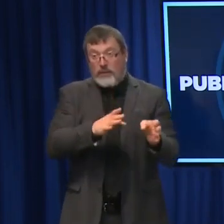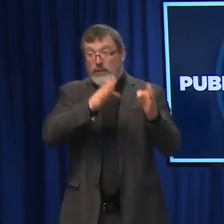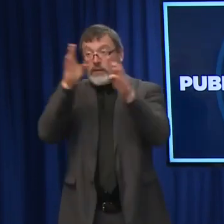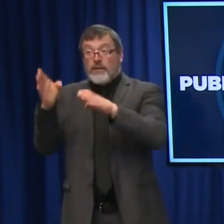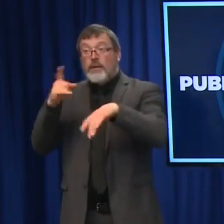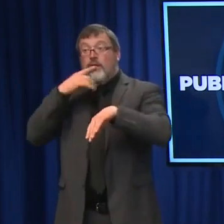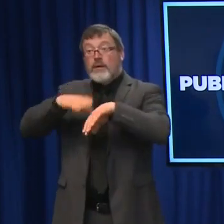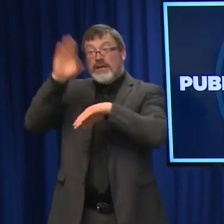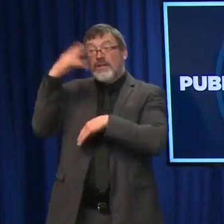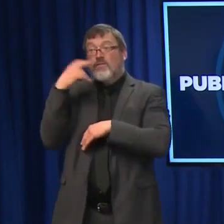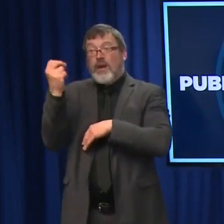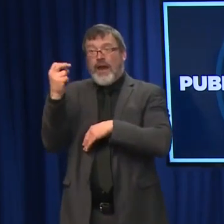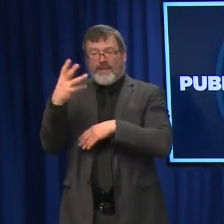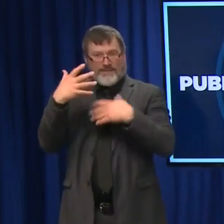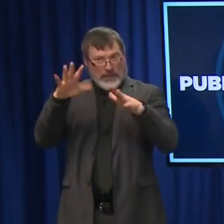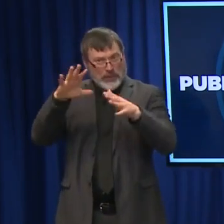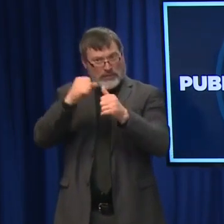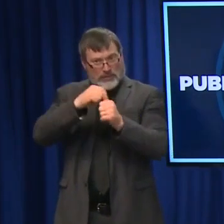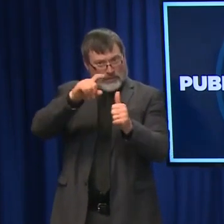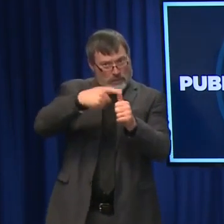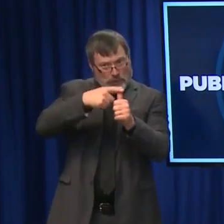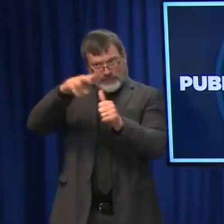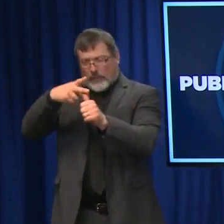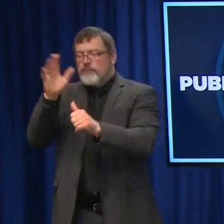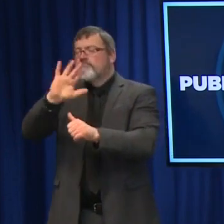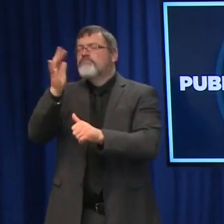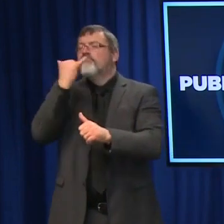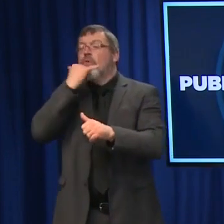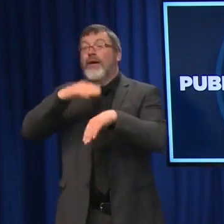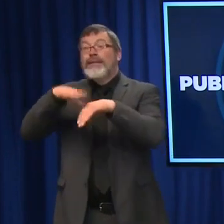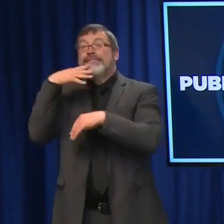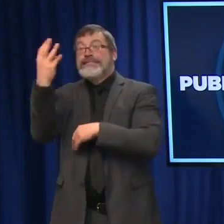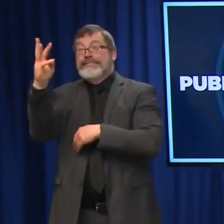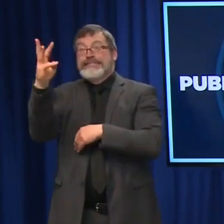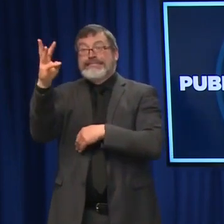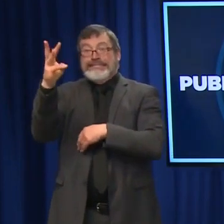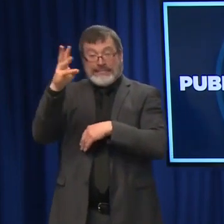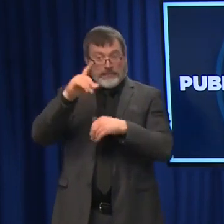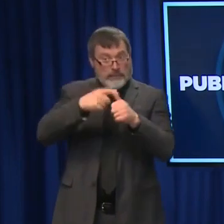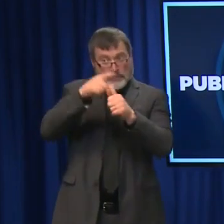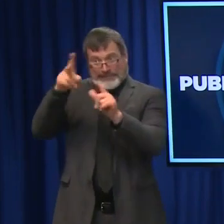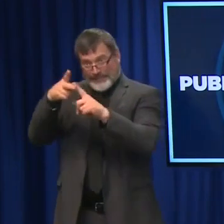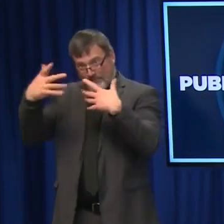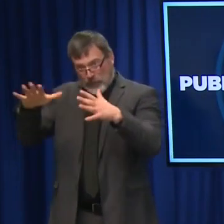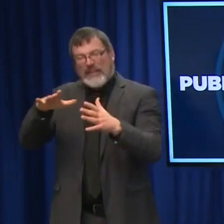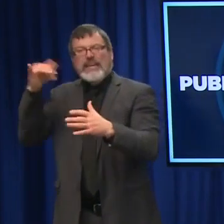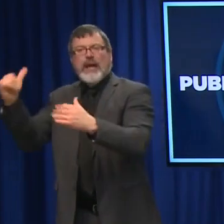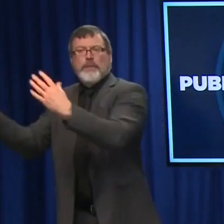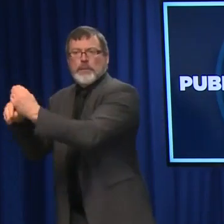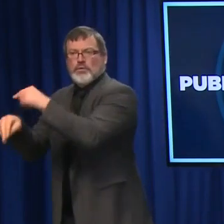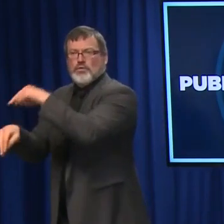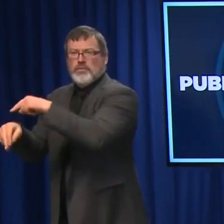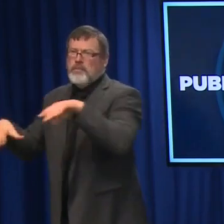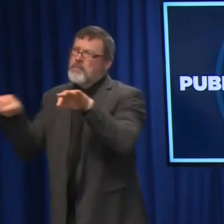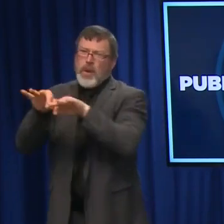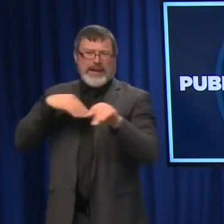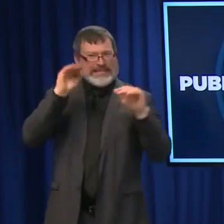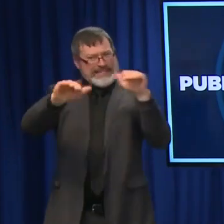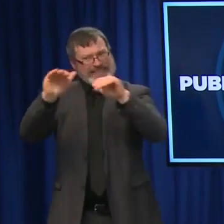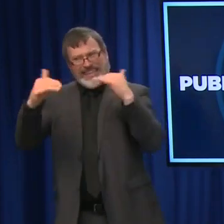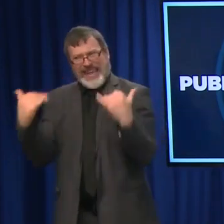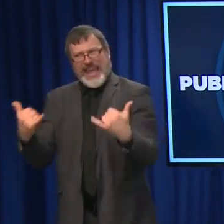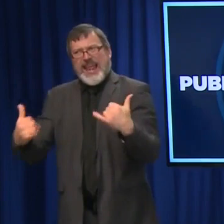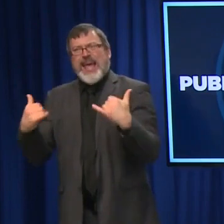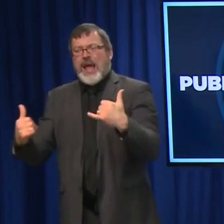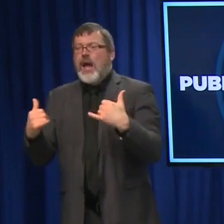booster dose particularly continues to be important, especially as we see the Omicron variant emerge across the country and in New Hampshire. And then finally, in addition